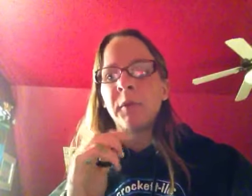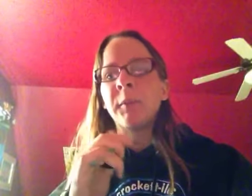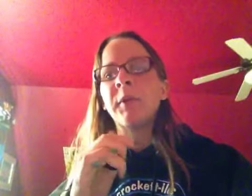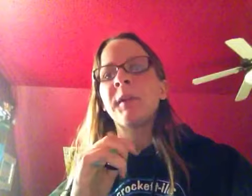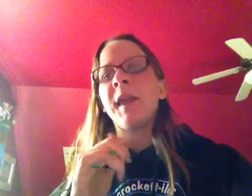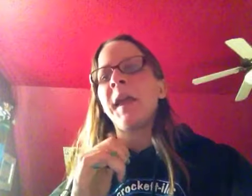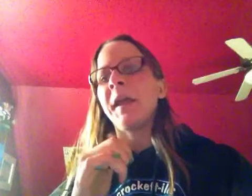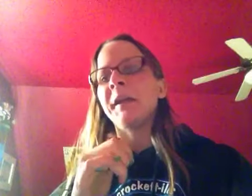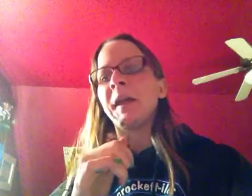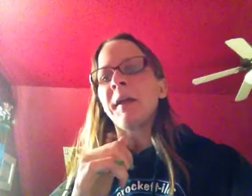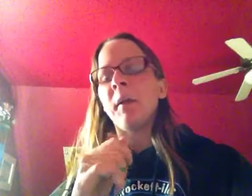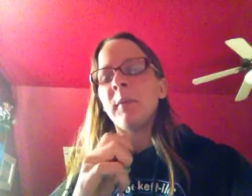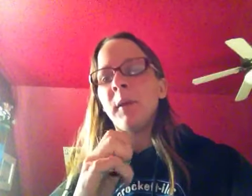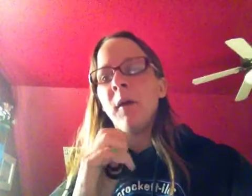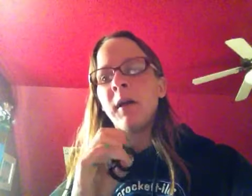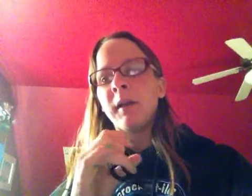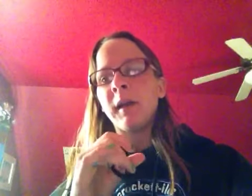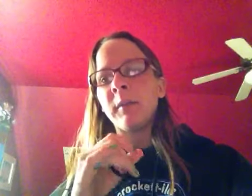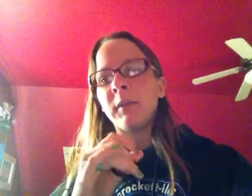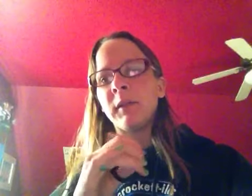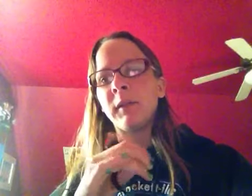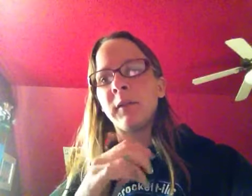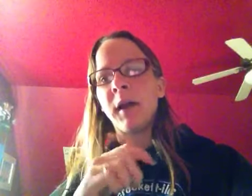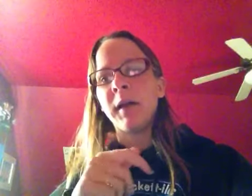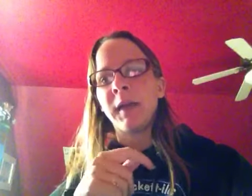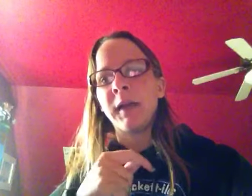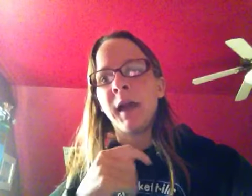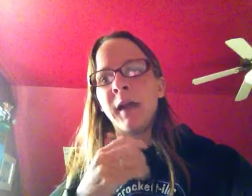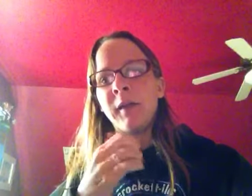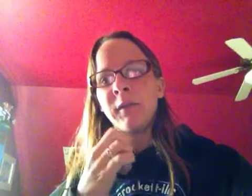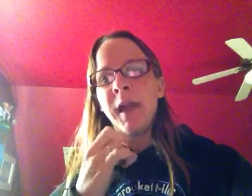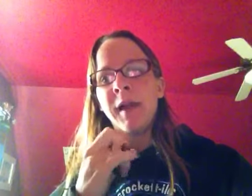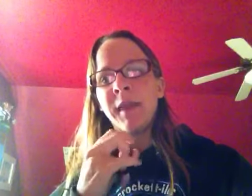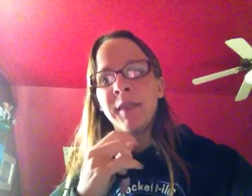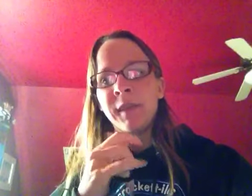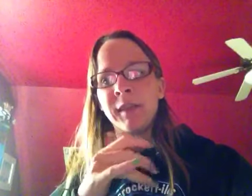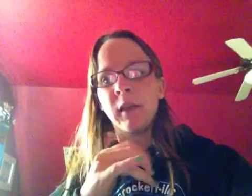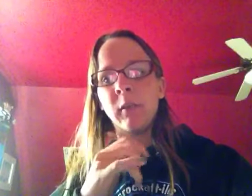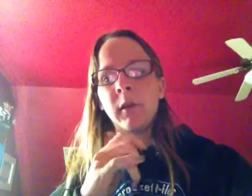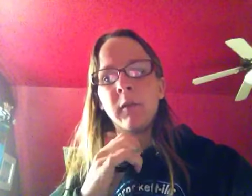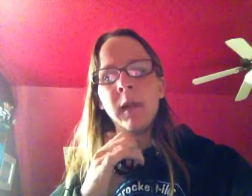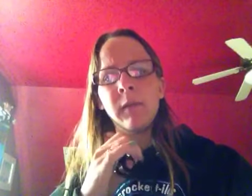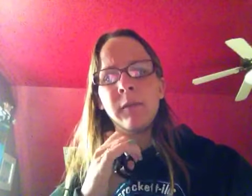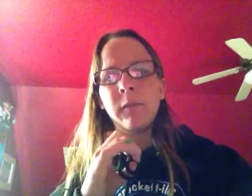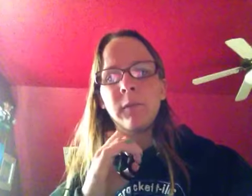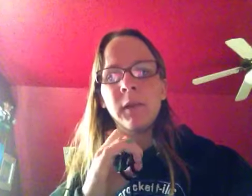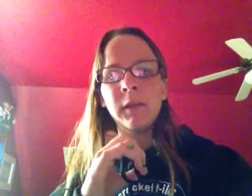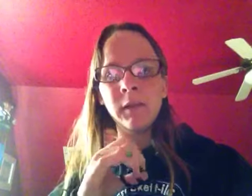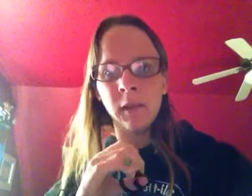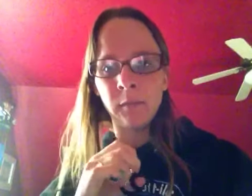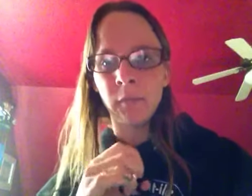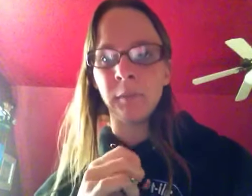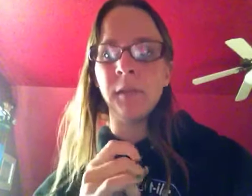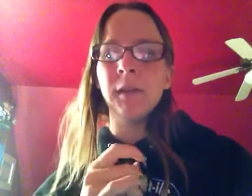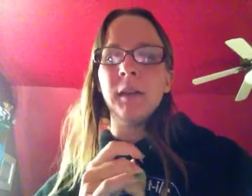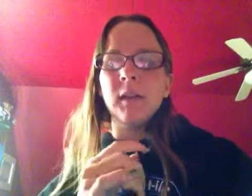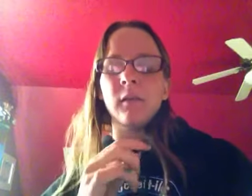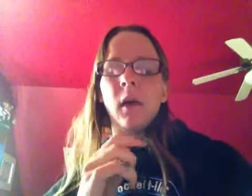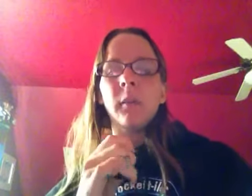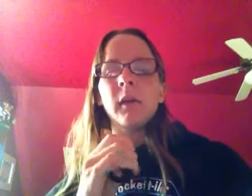her birthday and I opened my wallet and I completely forgot that I even had that thing in there I'm like, wait, where did this come from? I'm like,